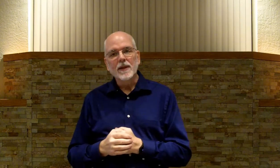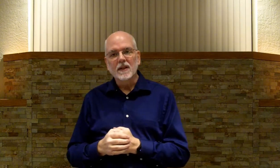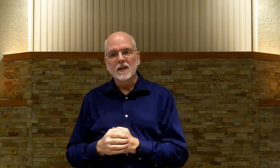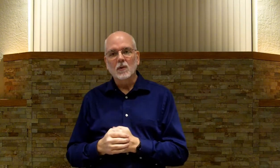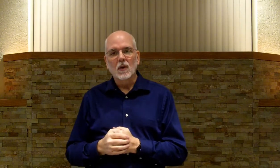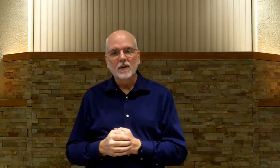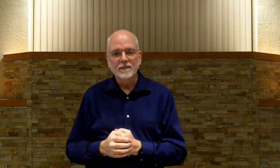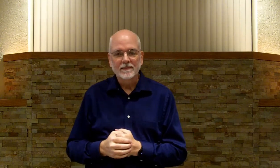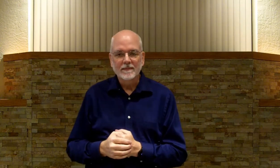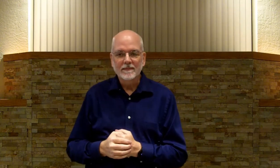priests in this world.